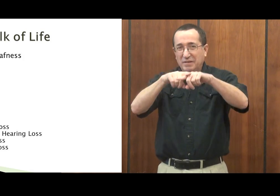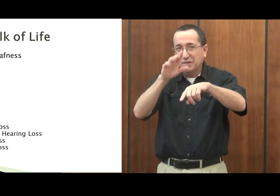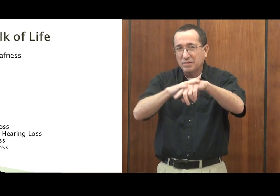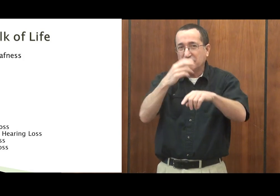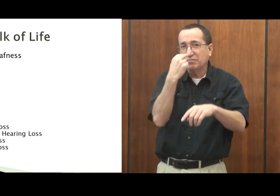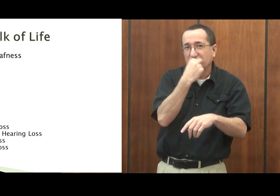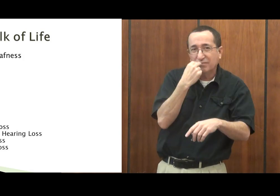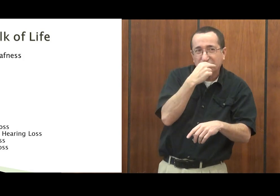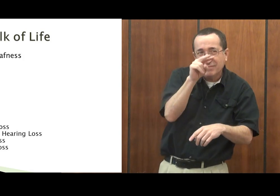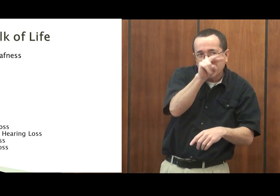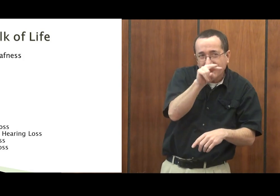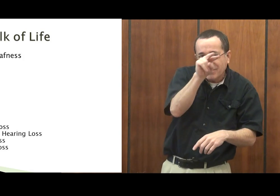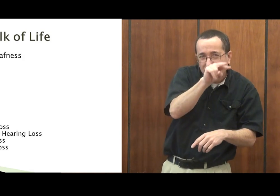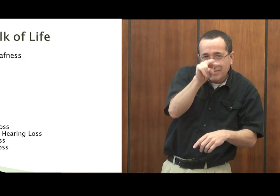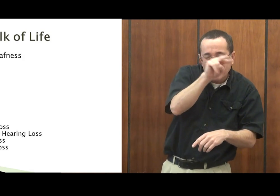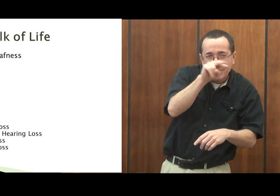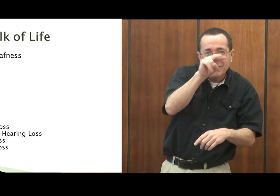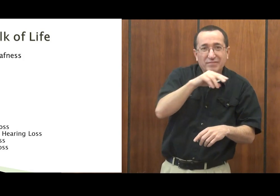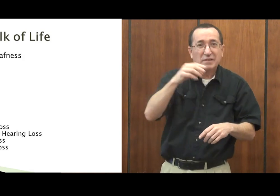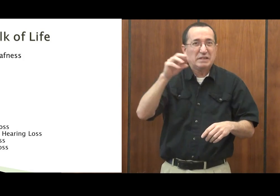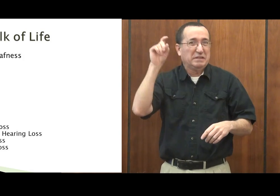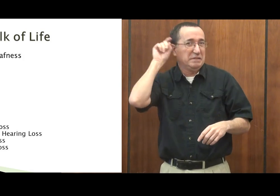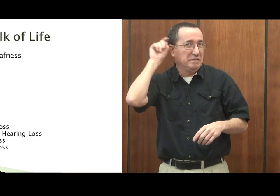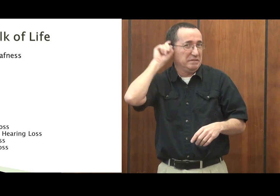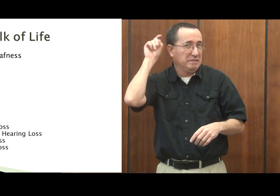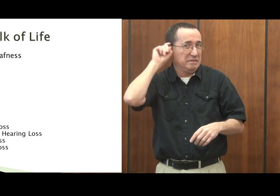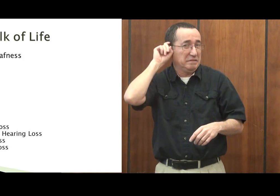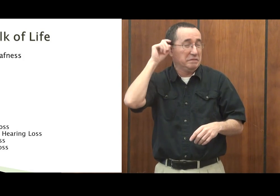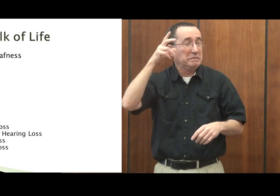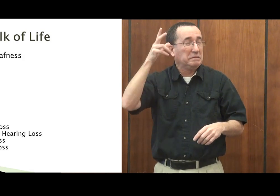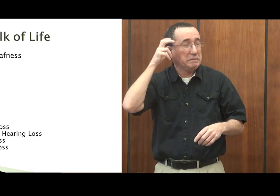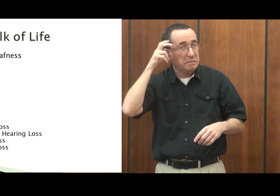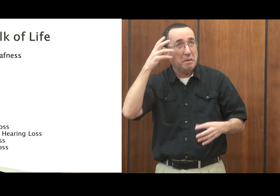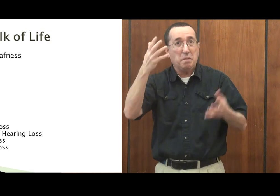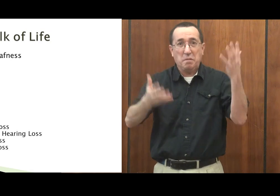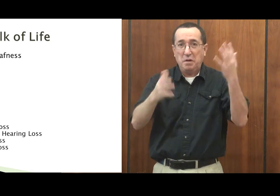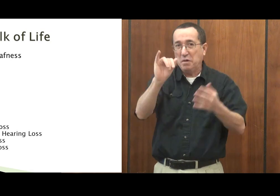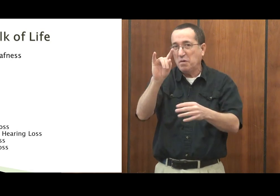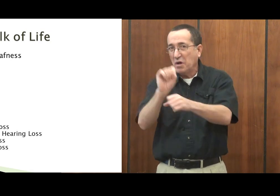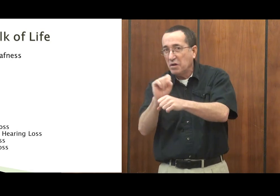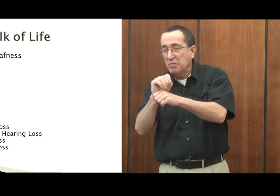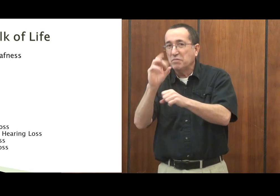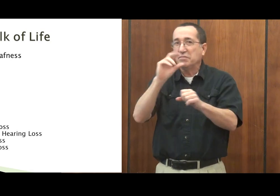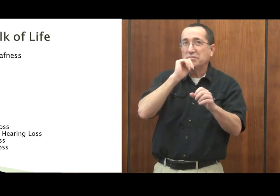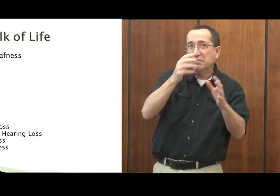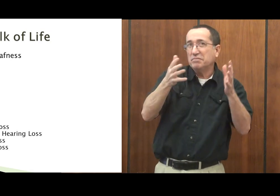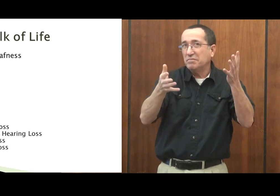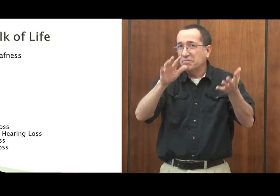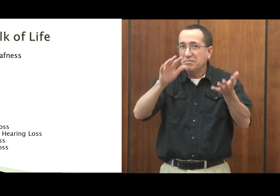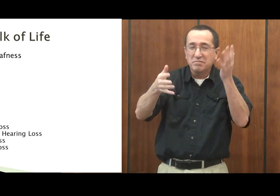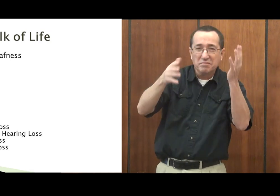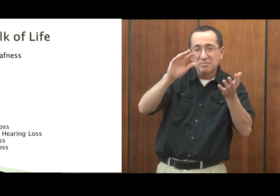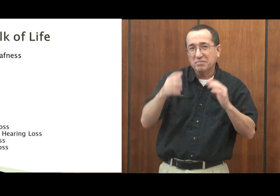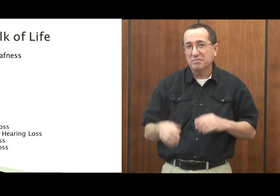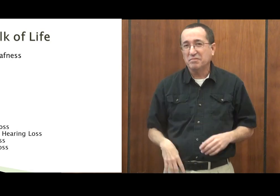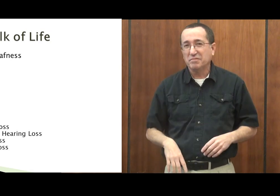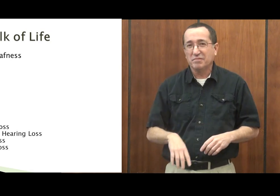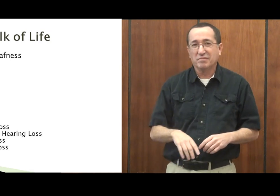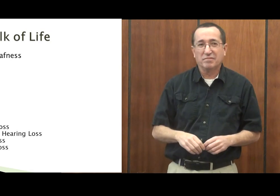communicating. You're having to lip read a little bit more or possibly starting to think about using a hearing aid. Sometimes it'll help. Sometimes it